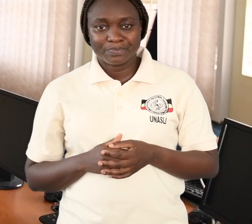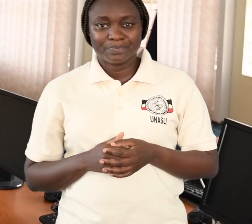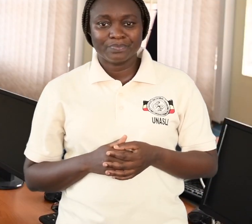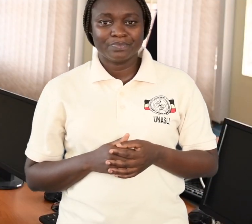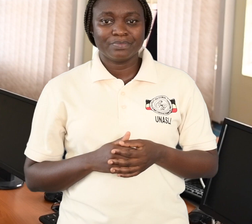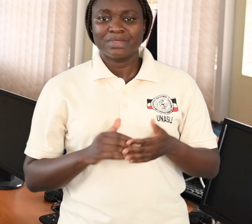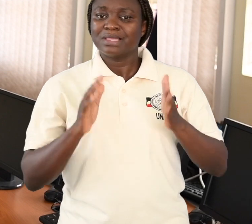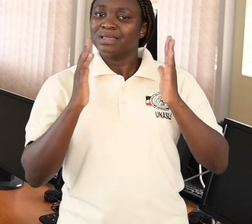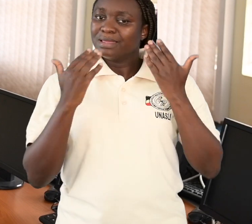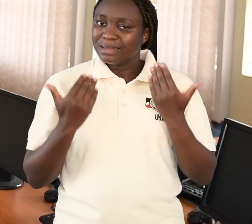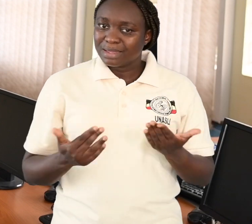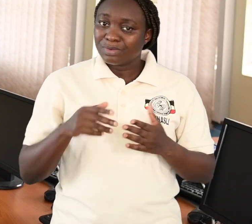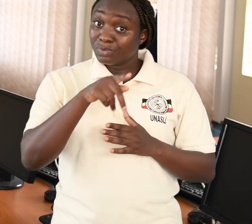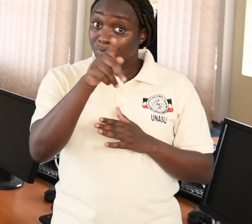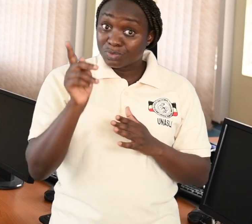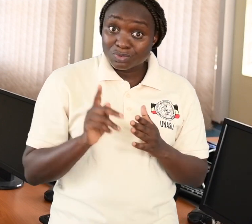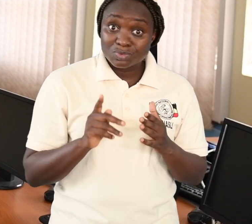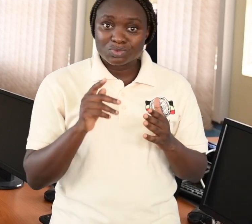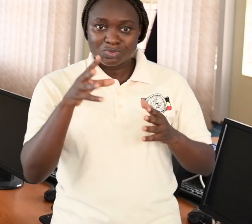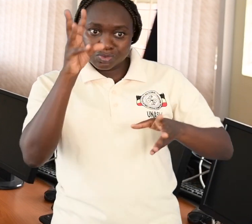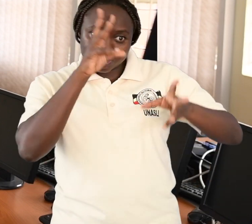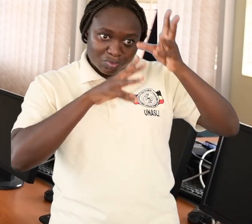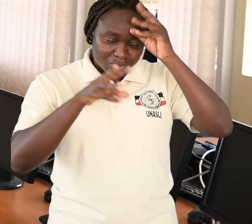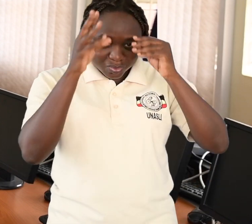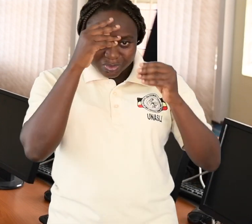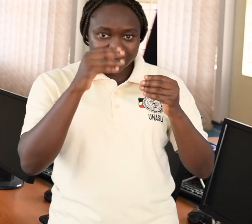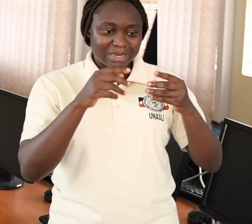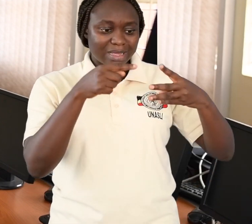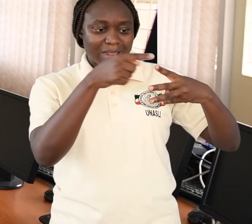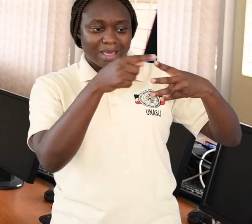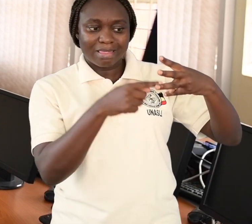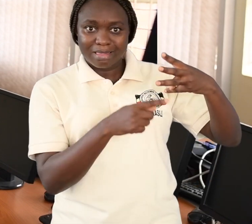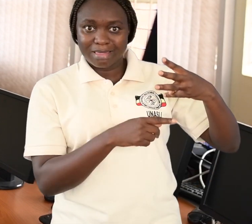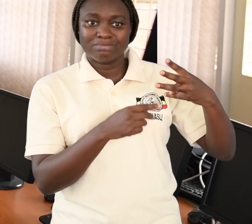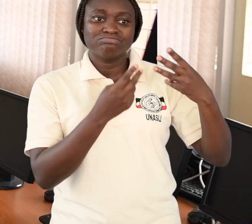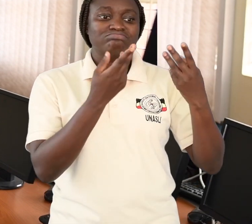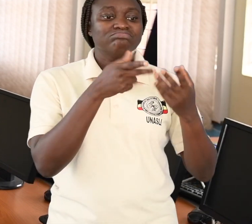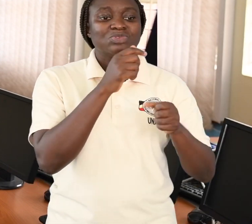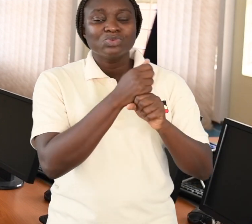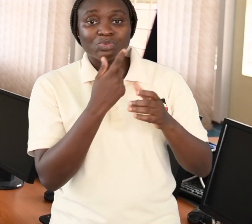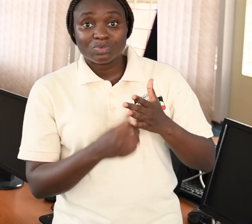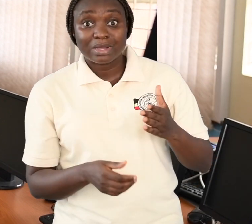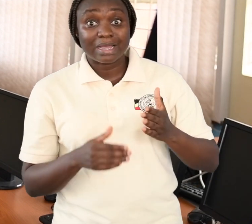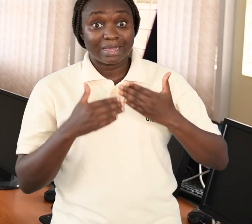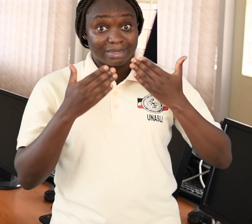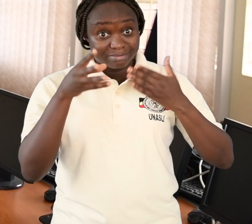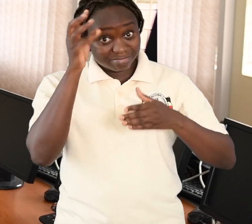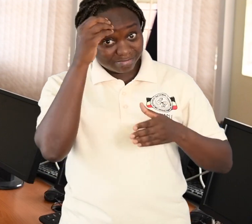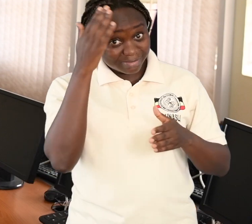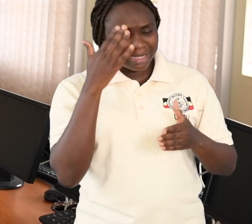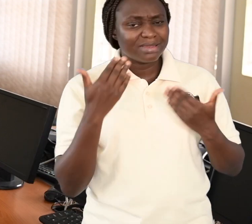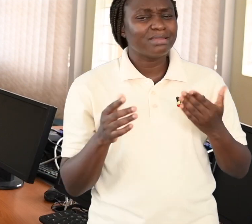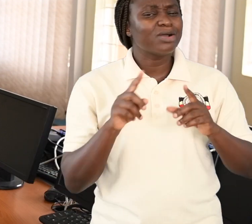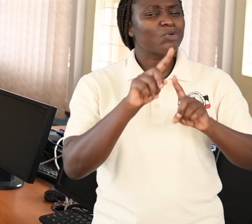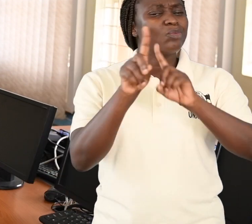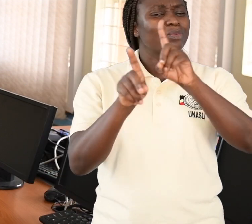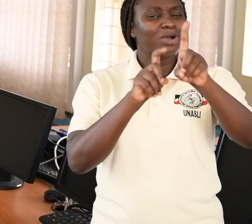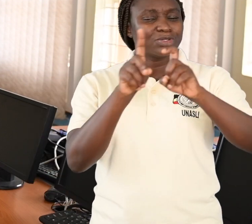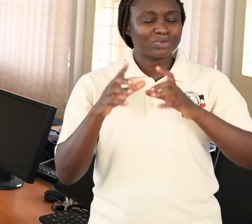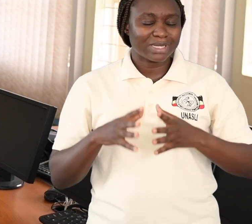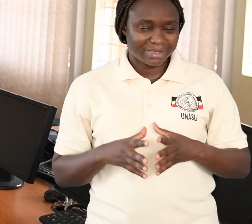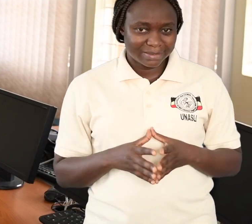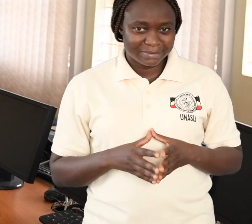Now that we have looked at the parts and their functions, allow me to ask you a few questions.